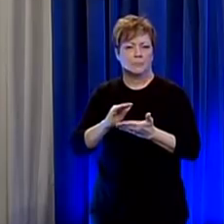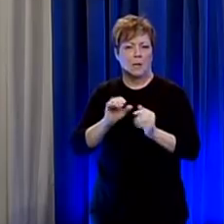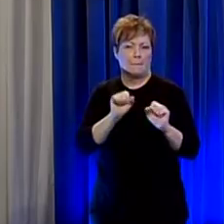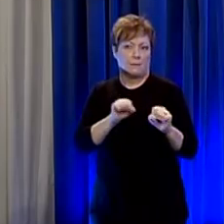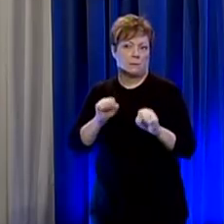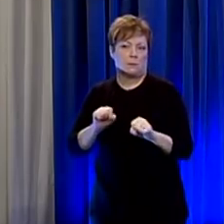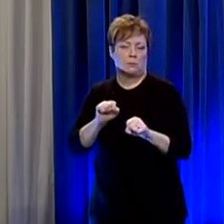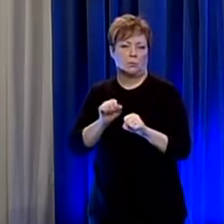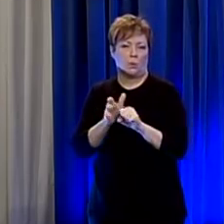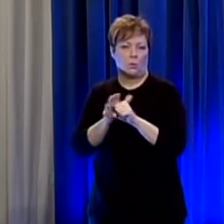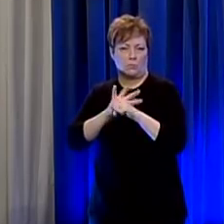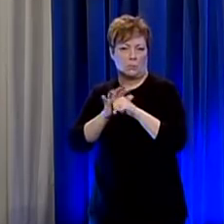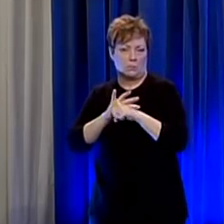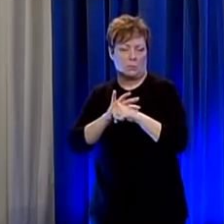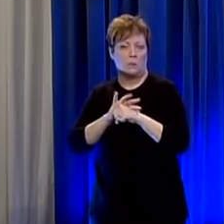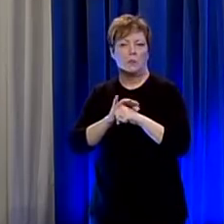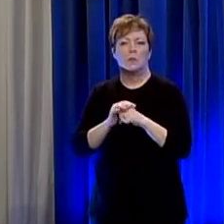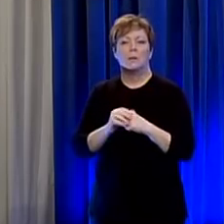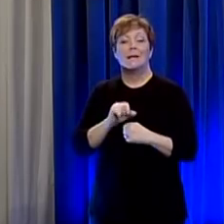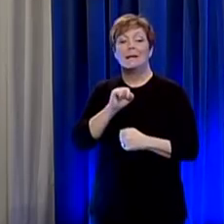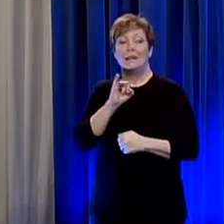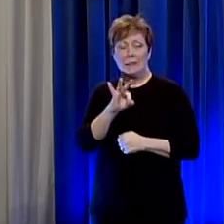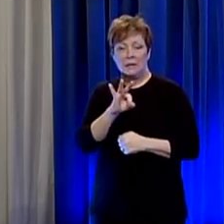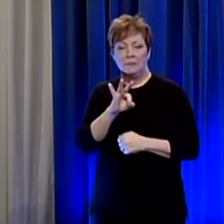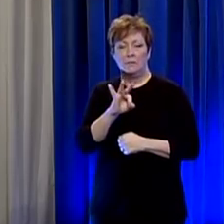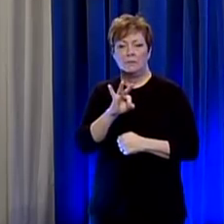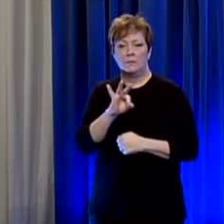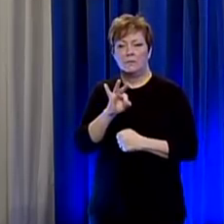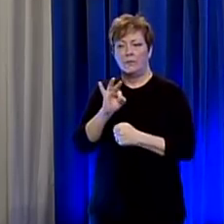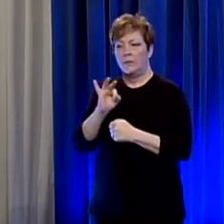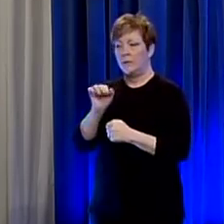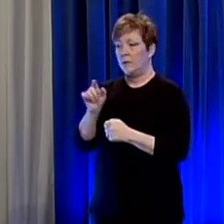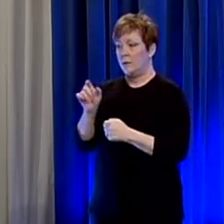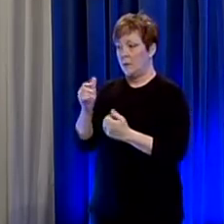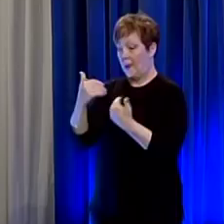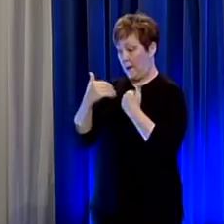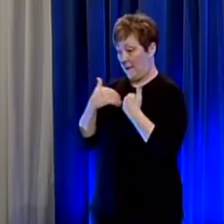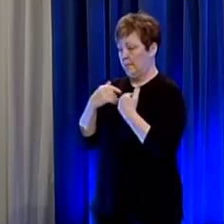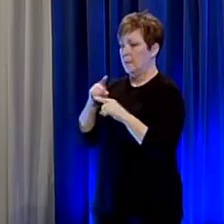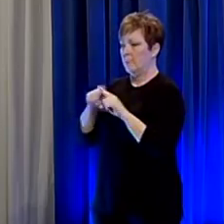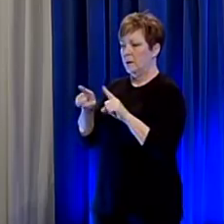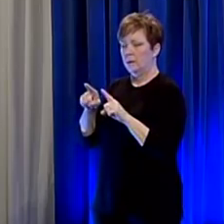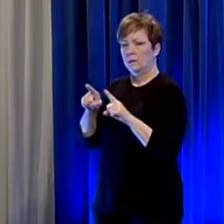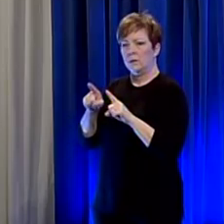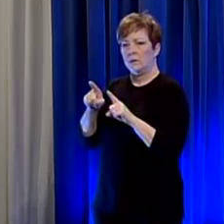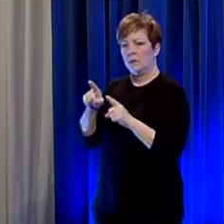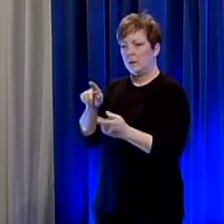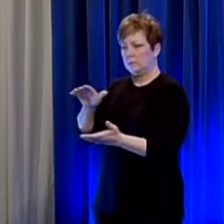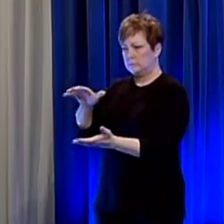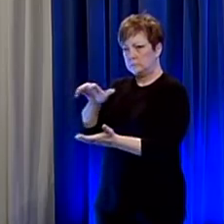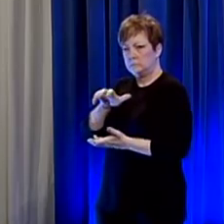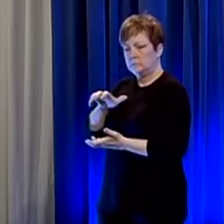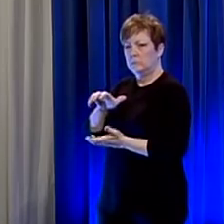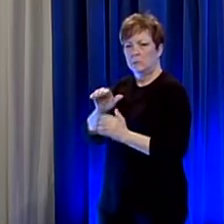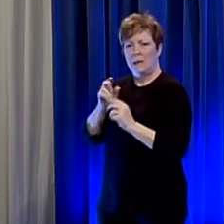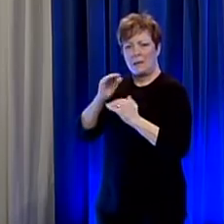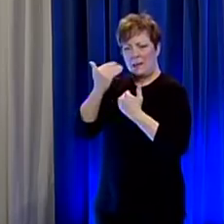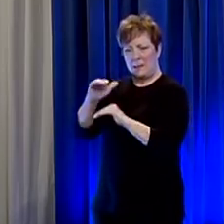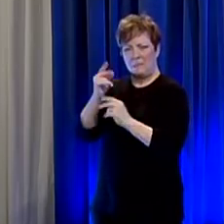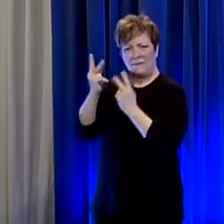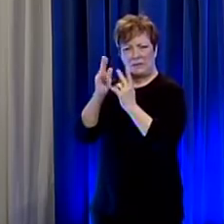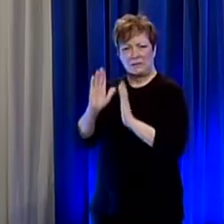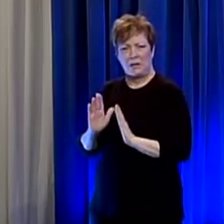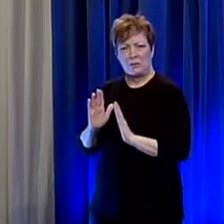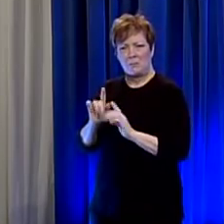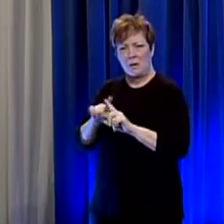uh the virus if they're delivering to these places that are already living visitation sure so so the question has to do with